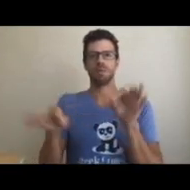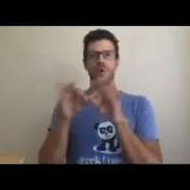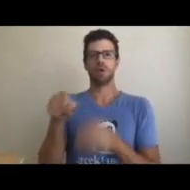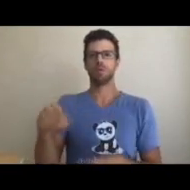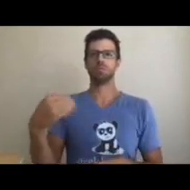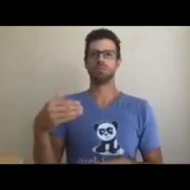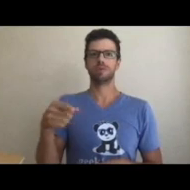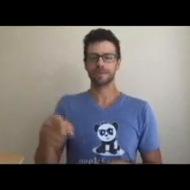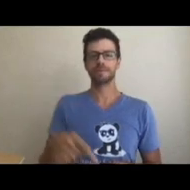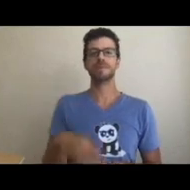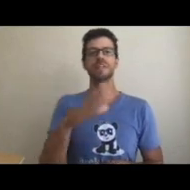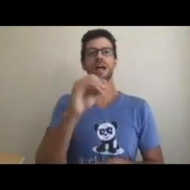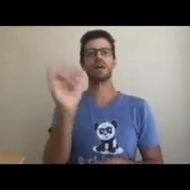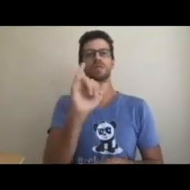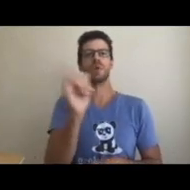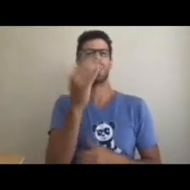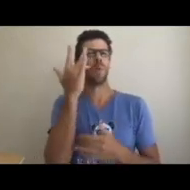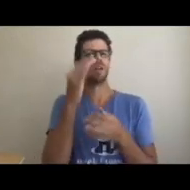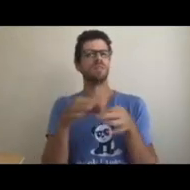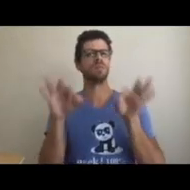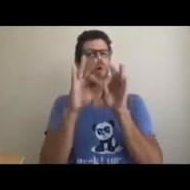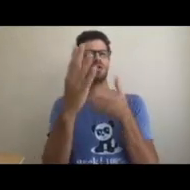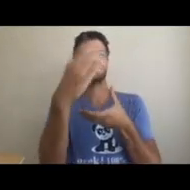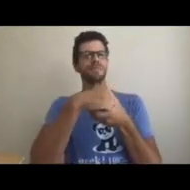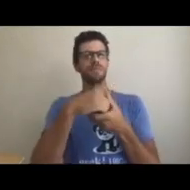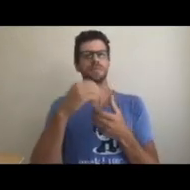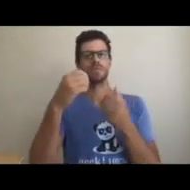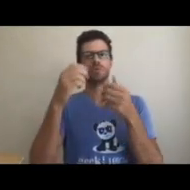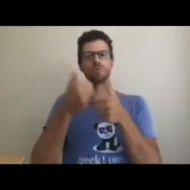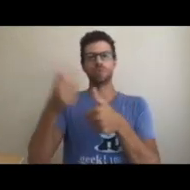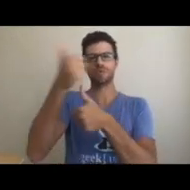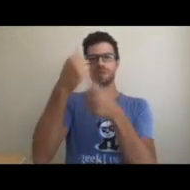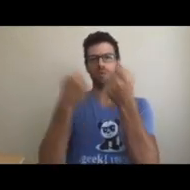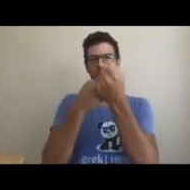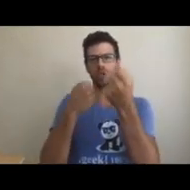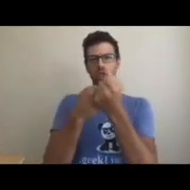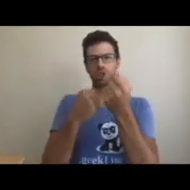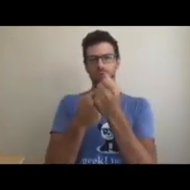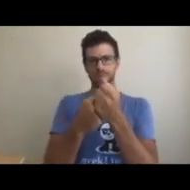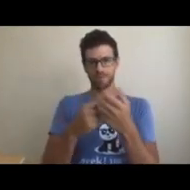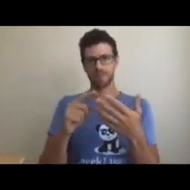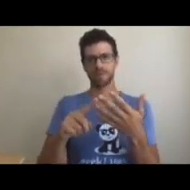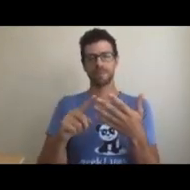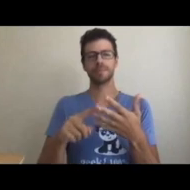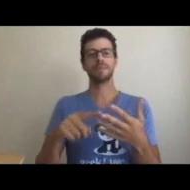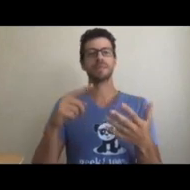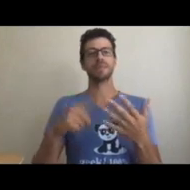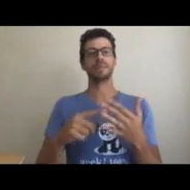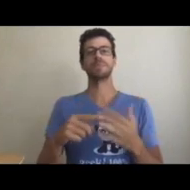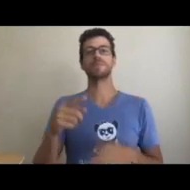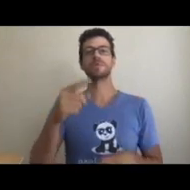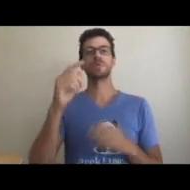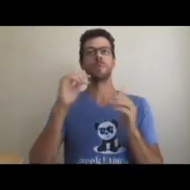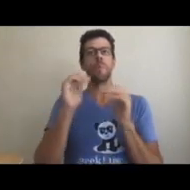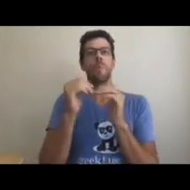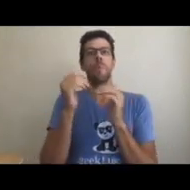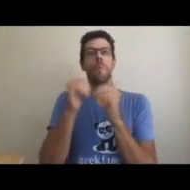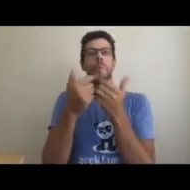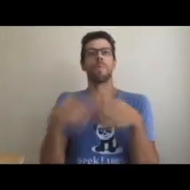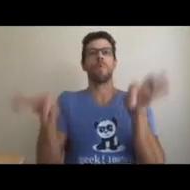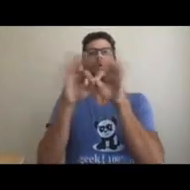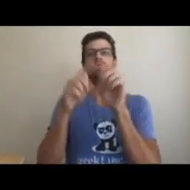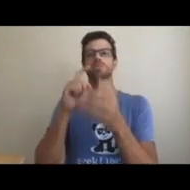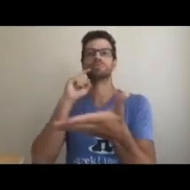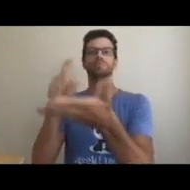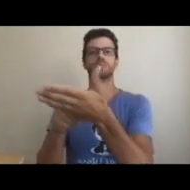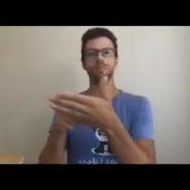you'll need to know what minimal viable product or MVP for short means and how it is important. You'll need to know why it is important to get executive sponsors,